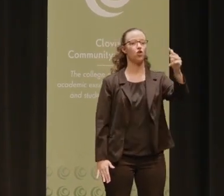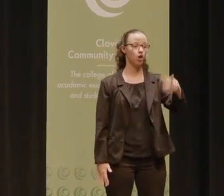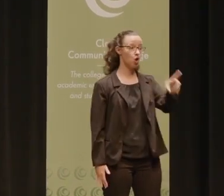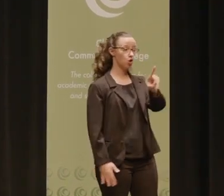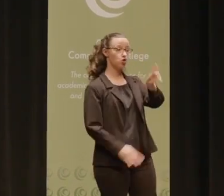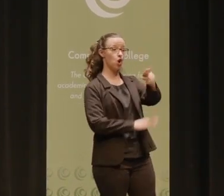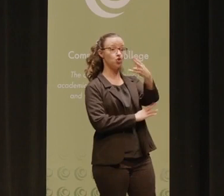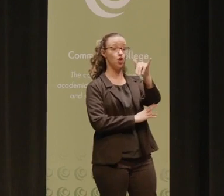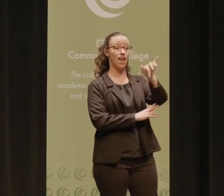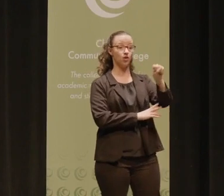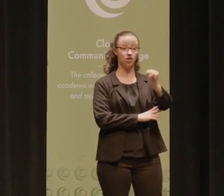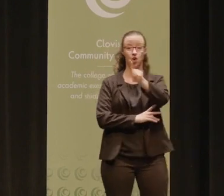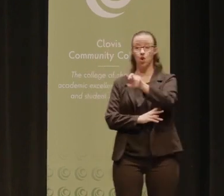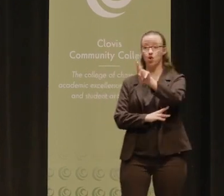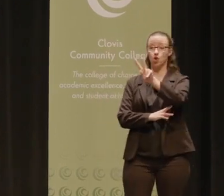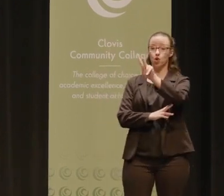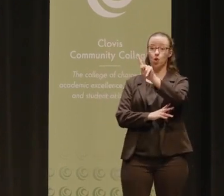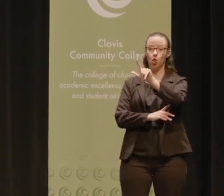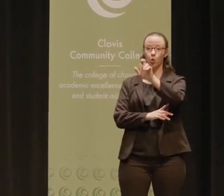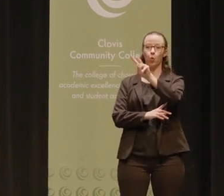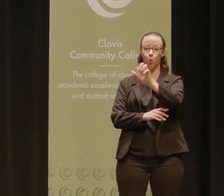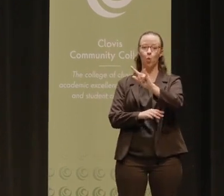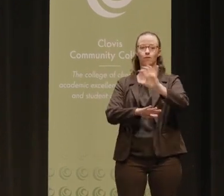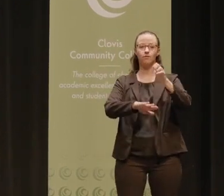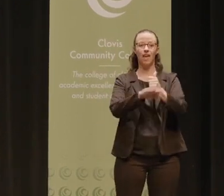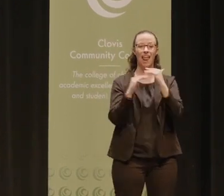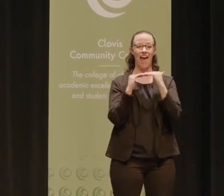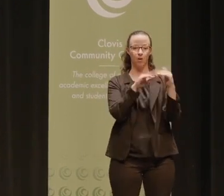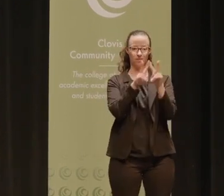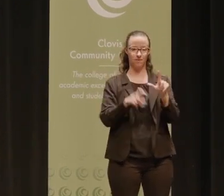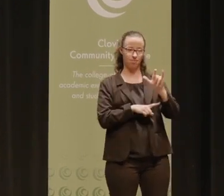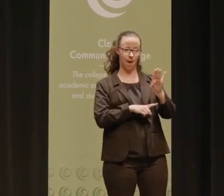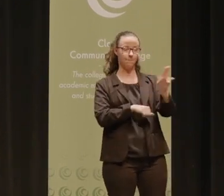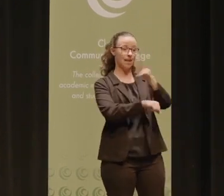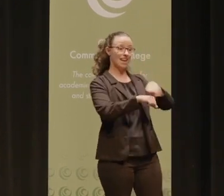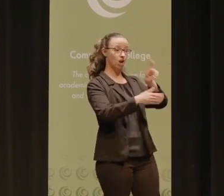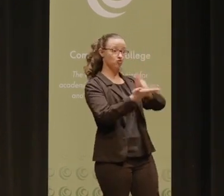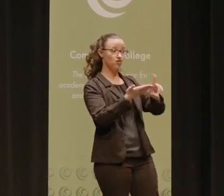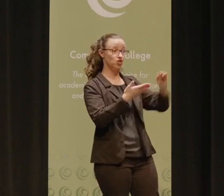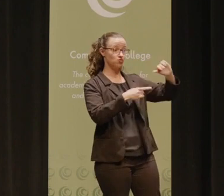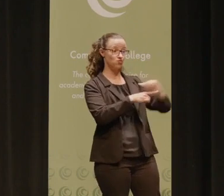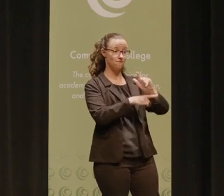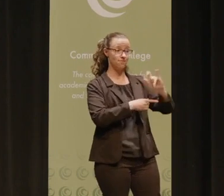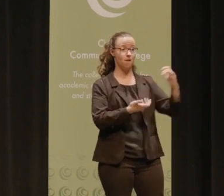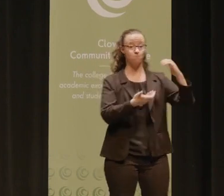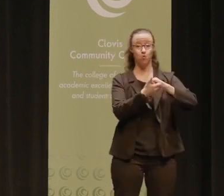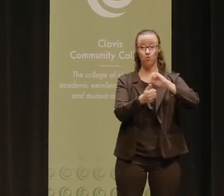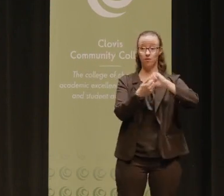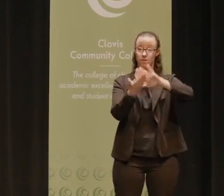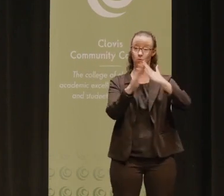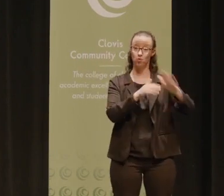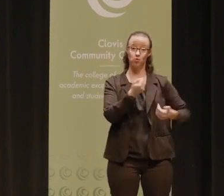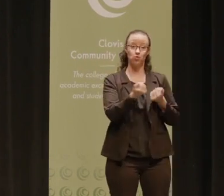Dr. and Dr. Luke Wood founded the Community College Equity Assessment Lab, a national research and practice lab that partners with community colleges